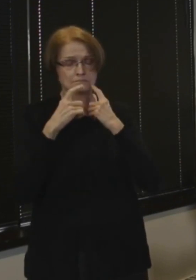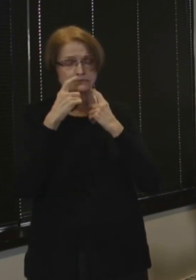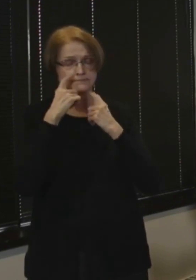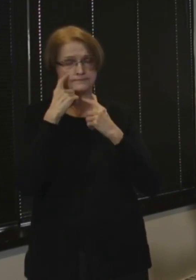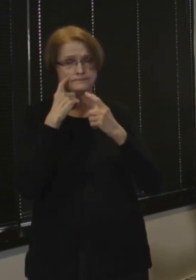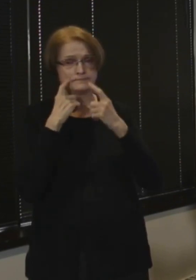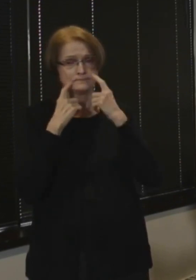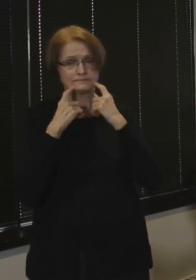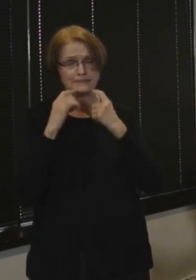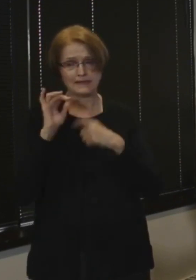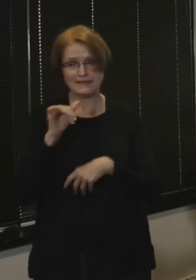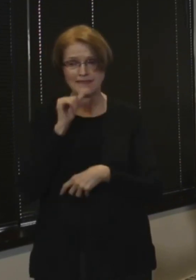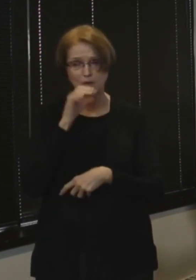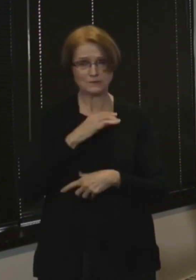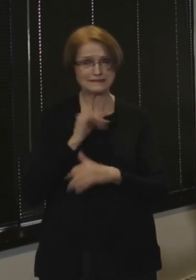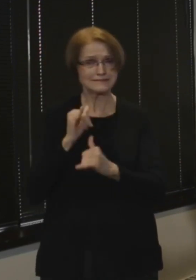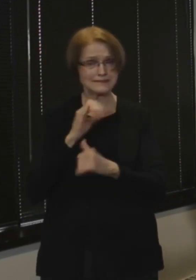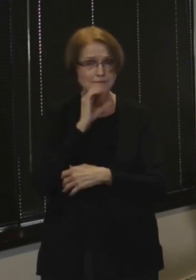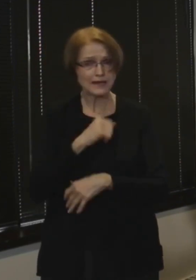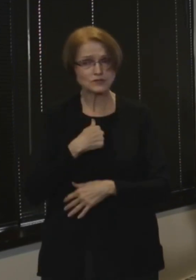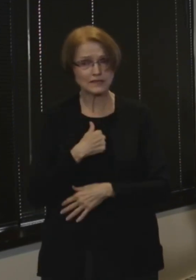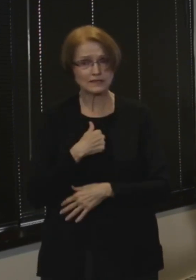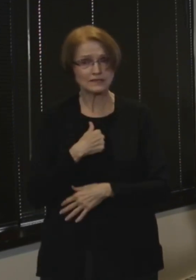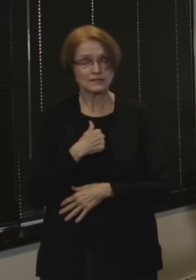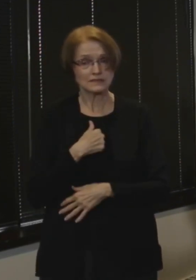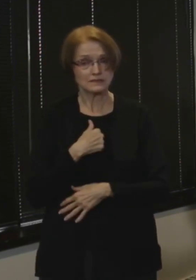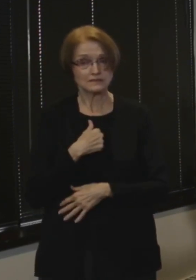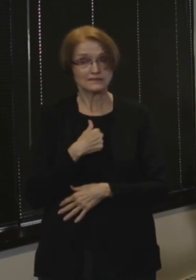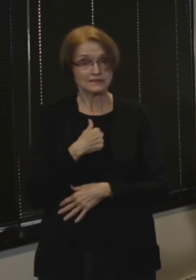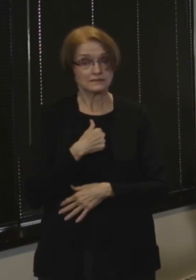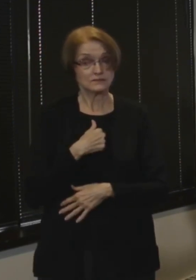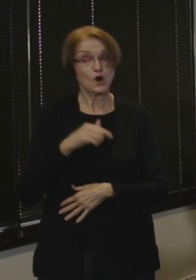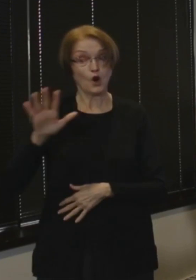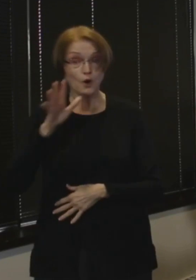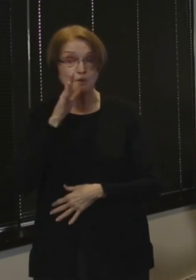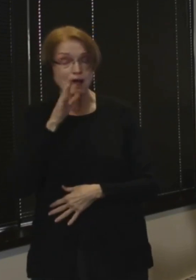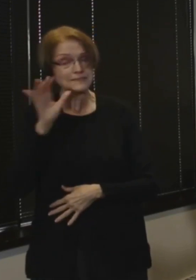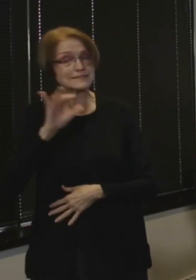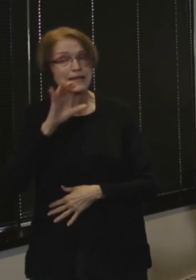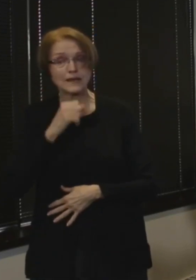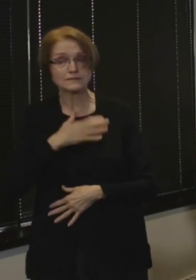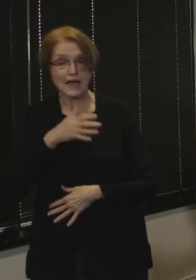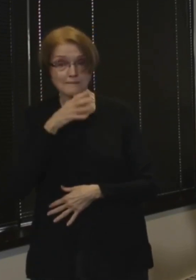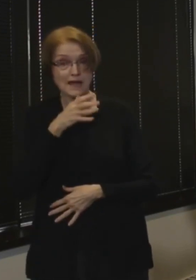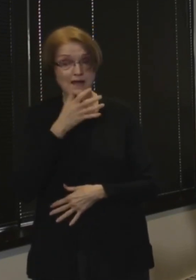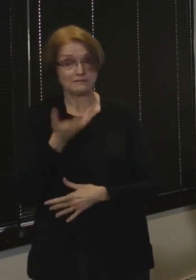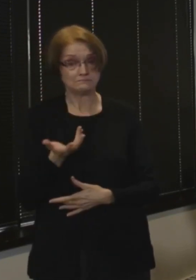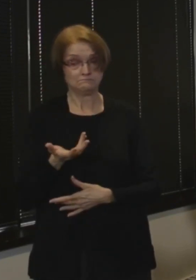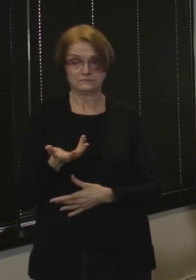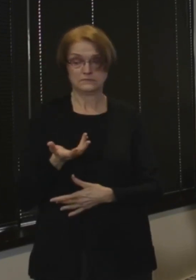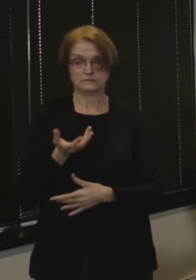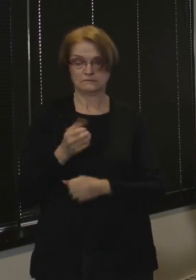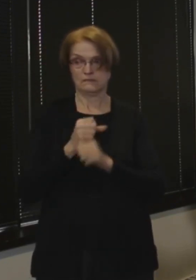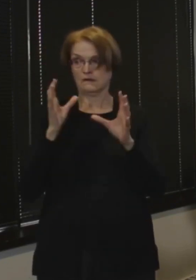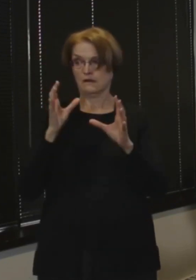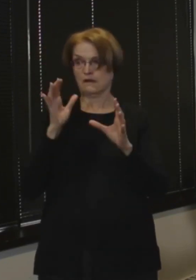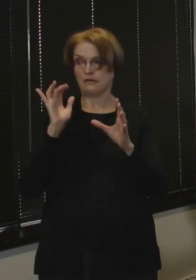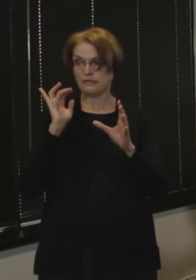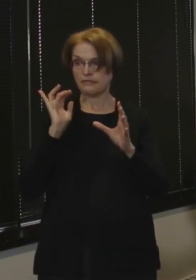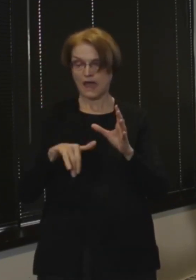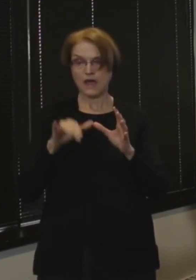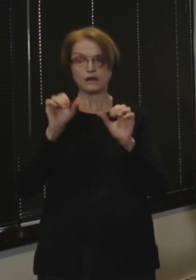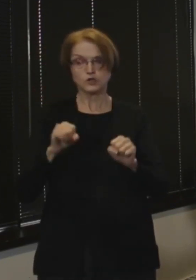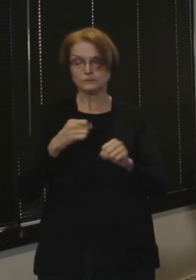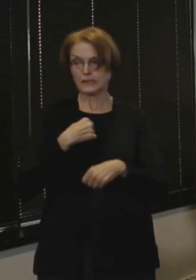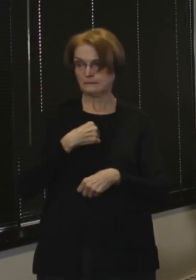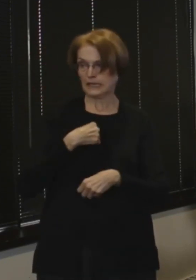This woman was the same age as me and her mom is the same age as my mom and this could have very easily been me saying goodbye to my